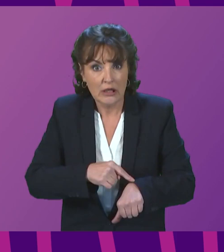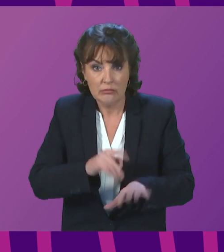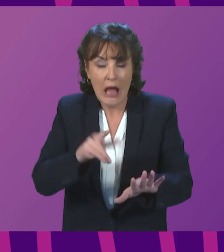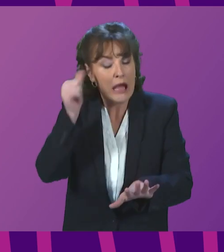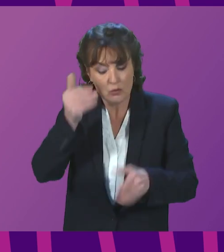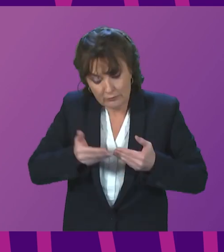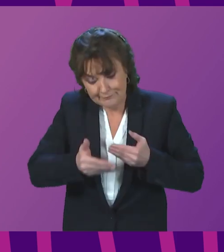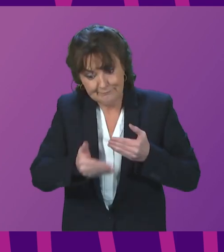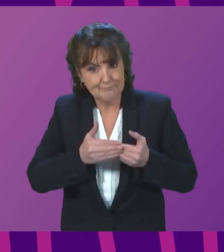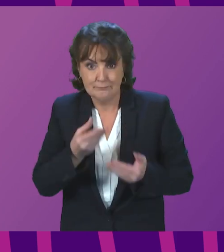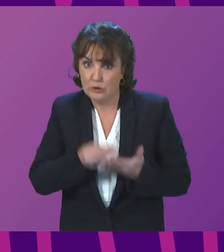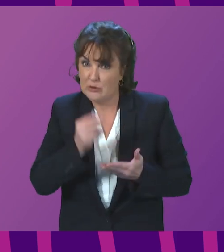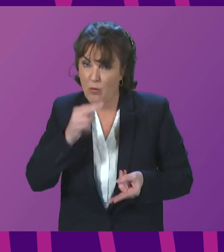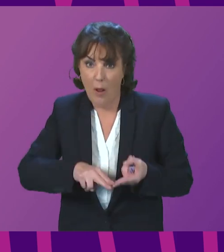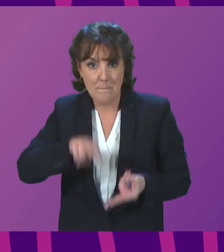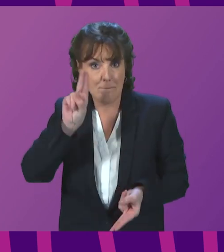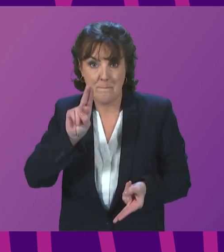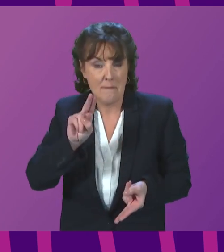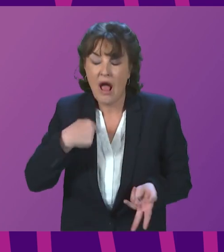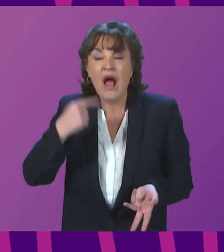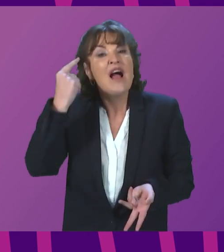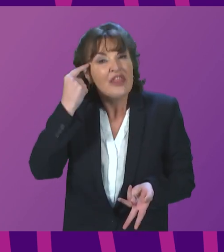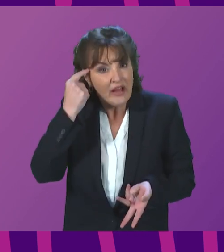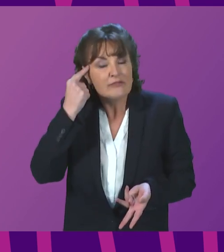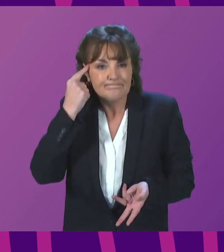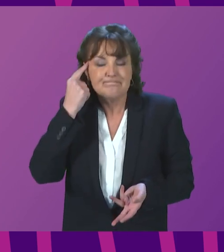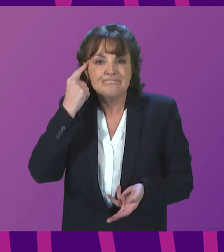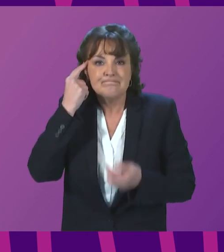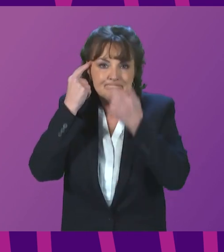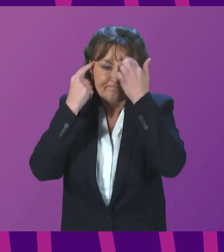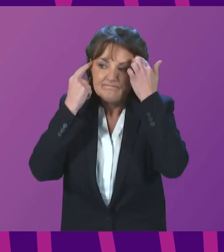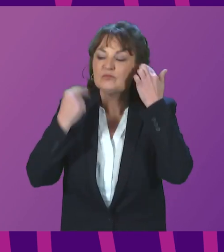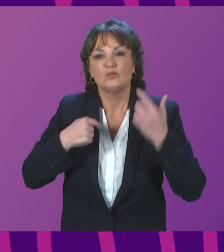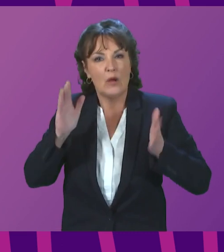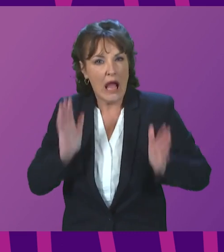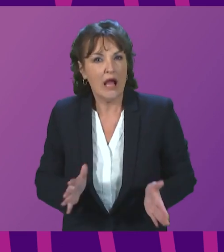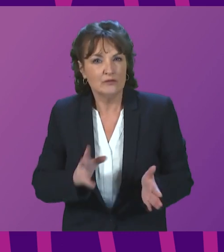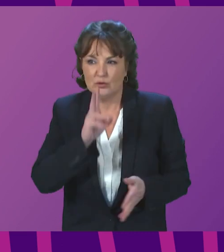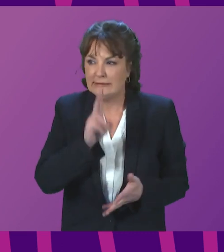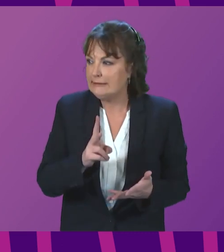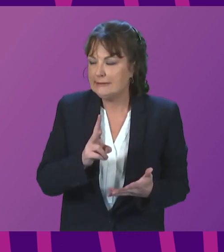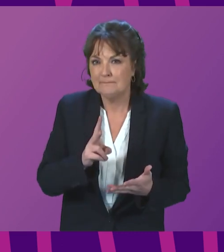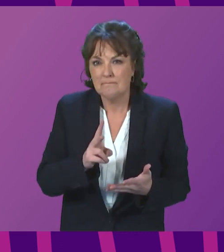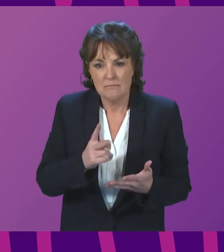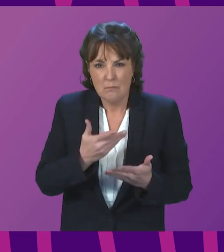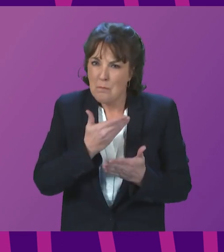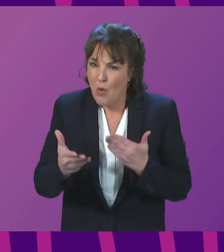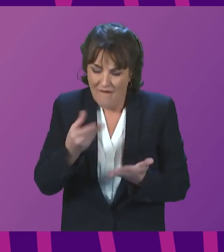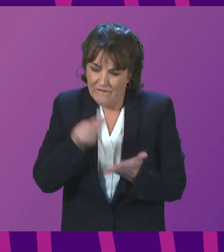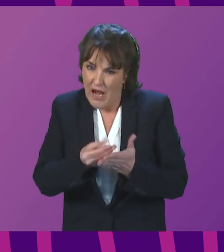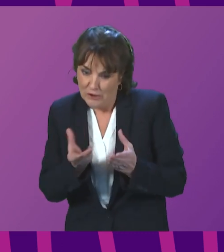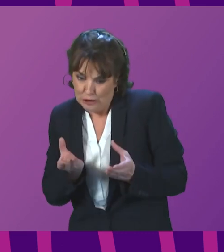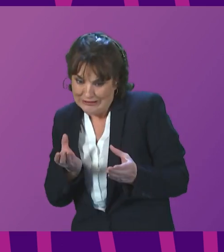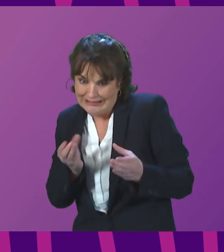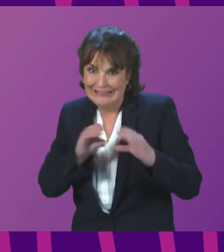rising prices, I think it is inescapably the case that we need to see a substantial financial intervention from the